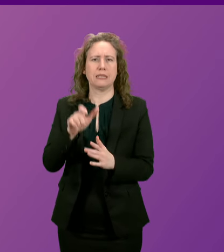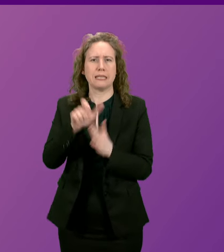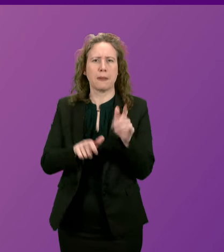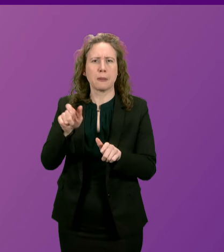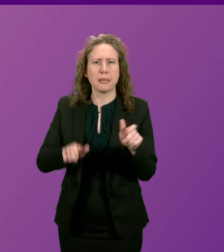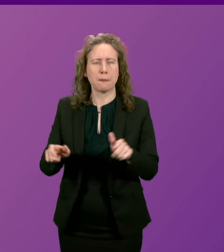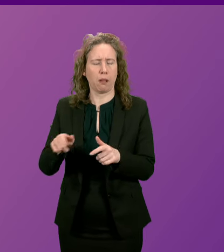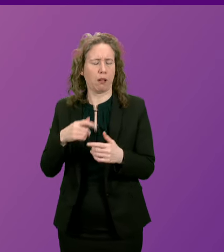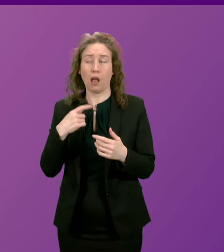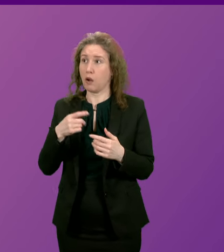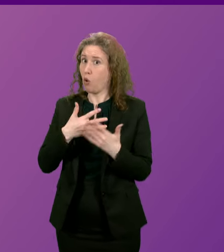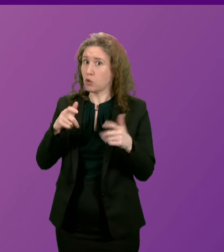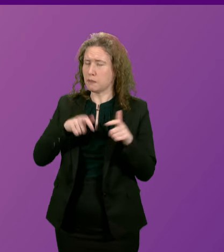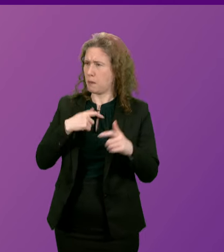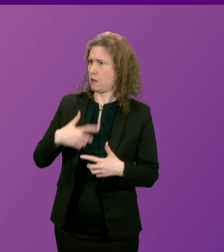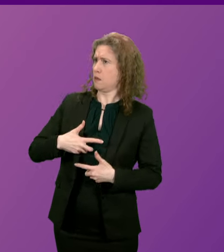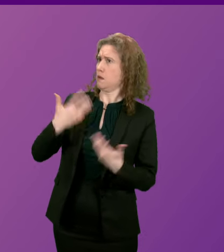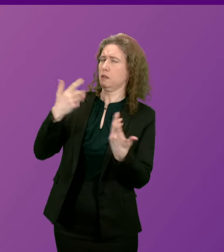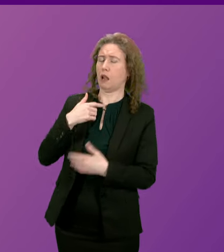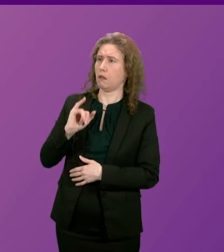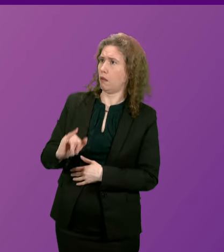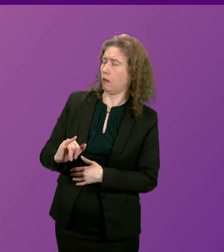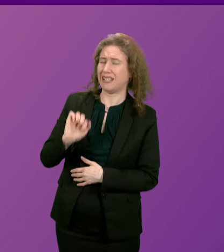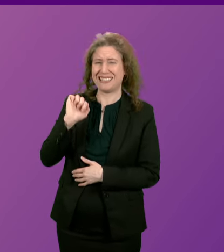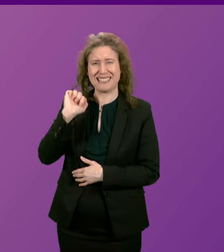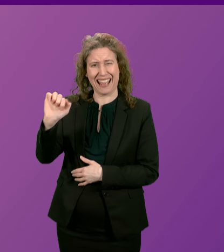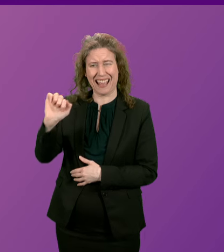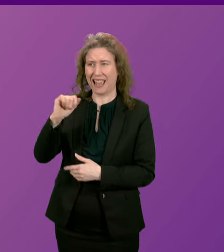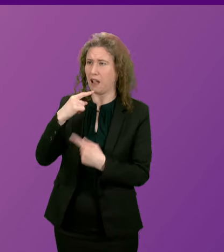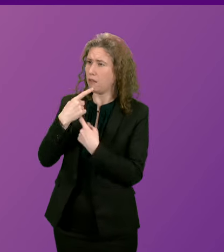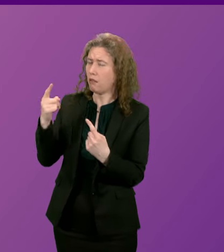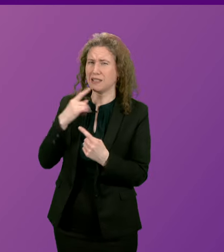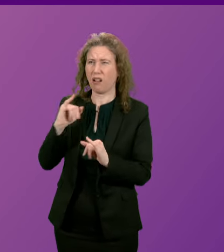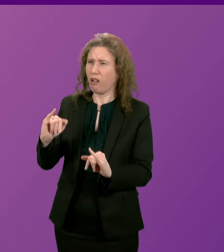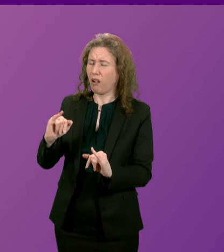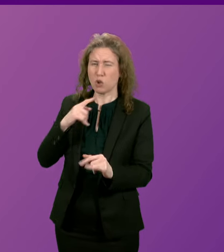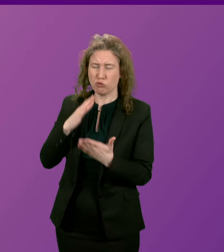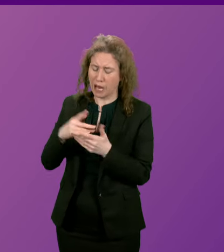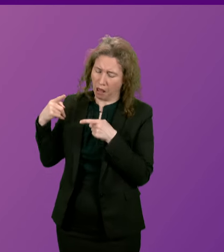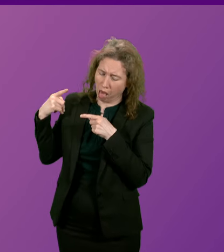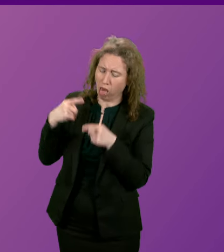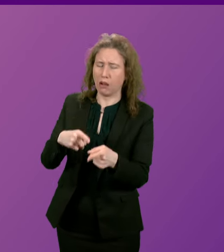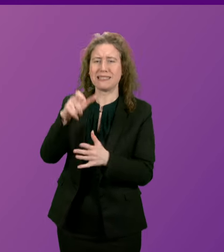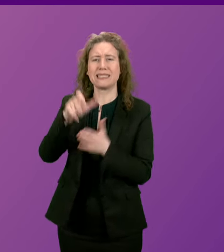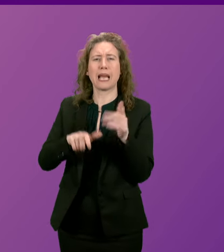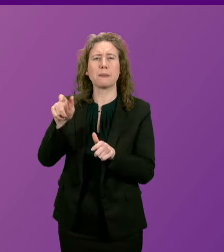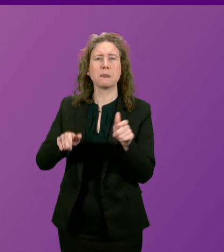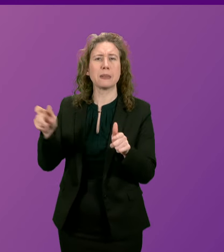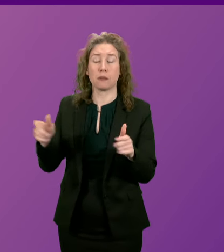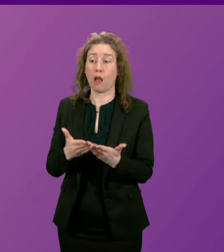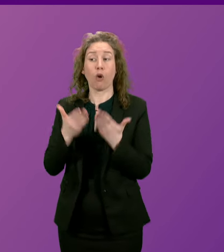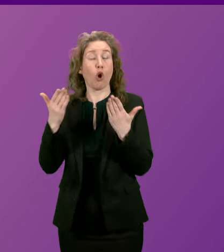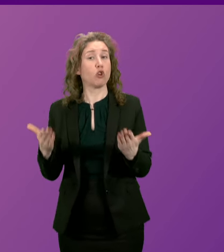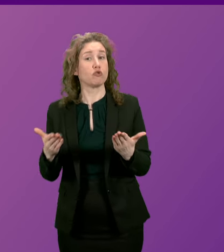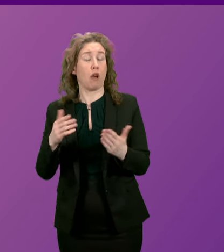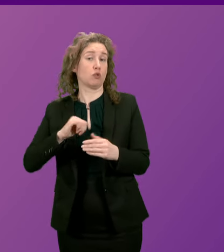have rightly been called out by stakeholders as and i quote a reckless assault on disabled people in contrast scotland's